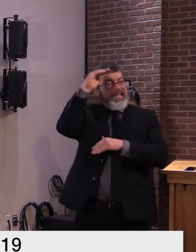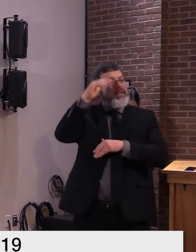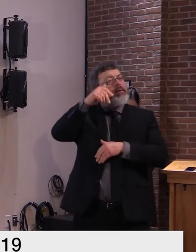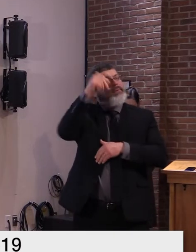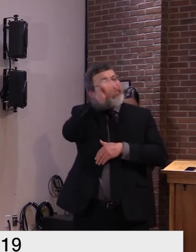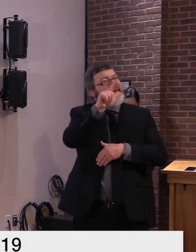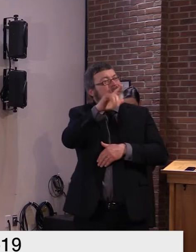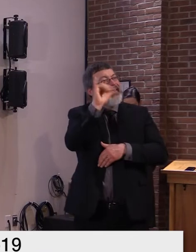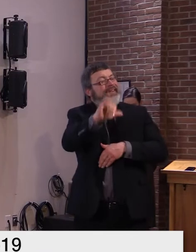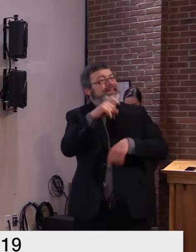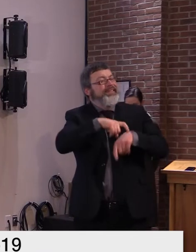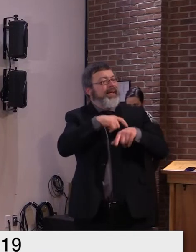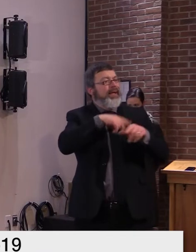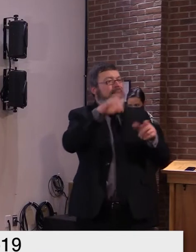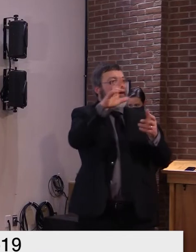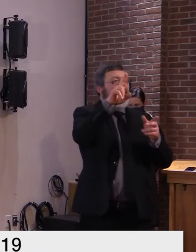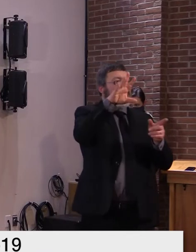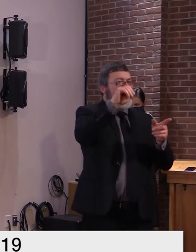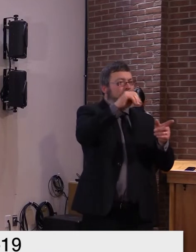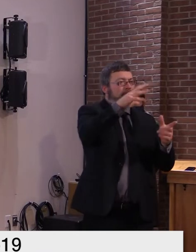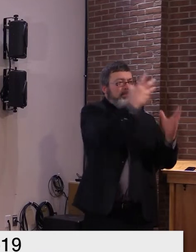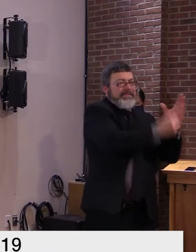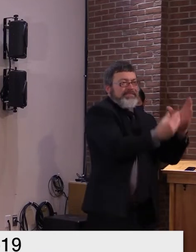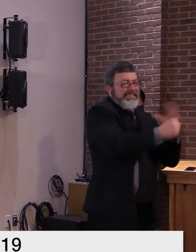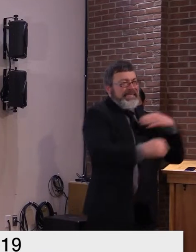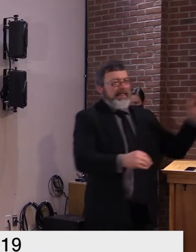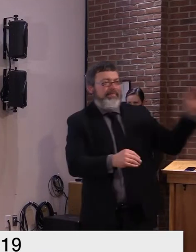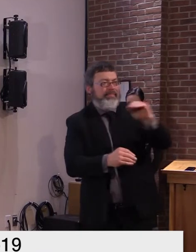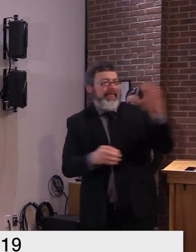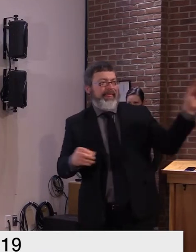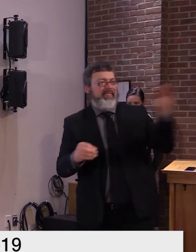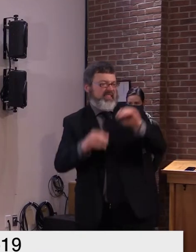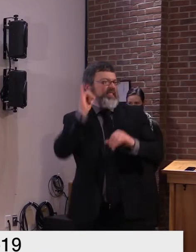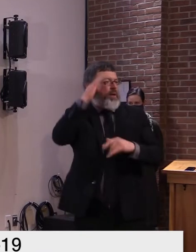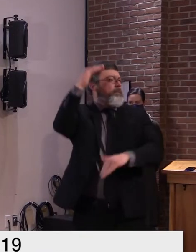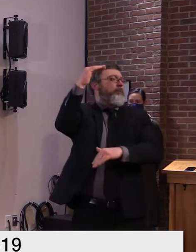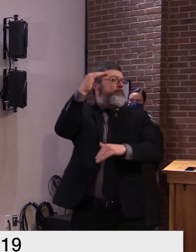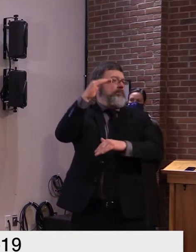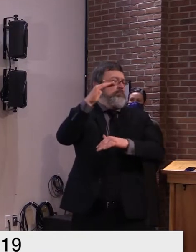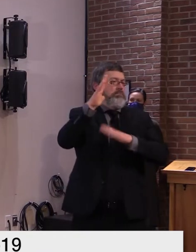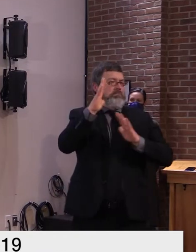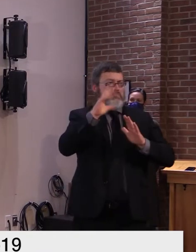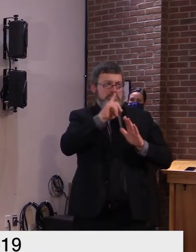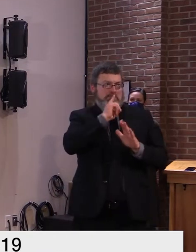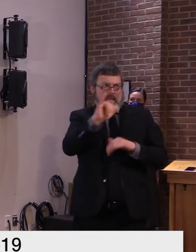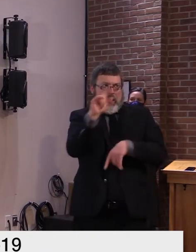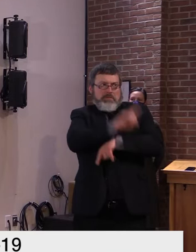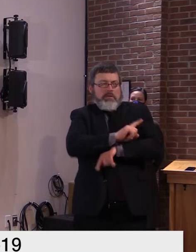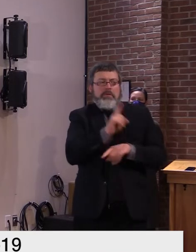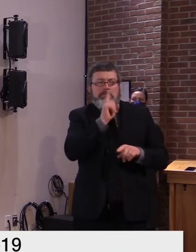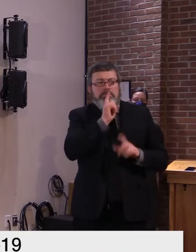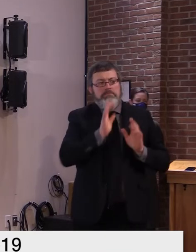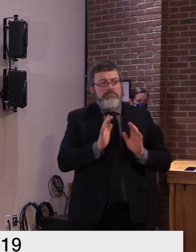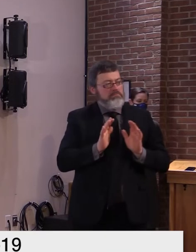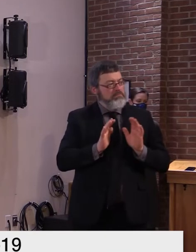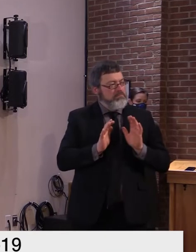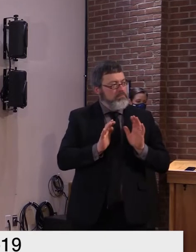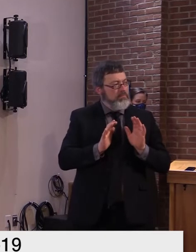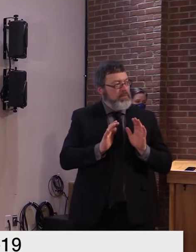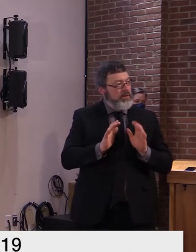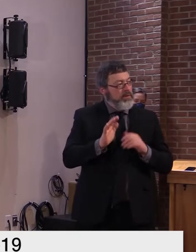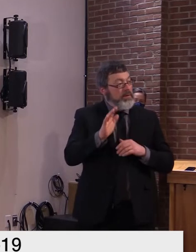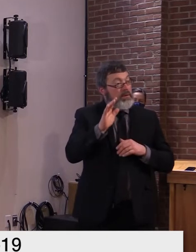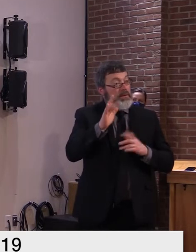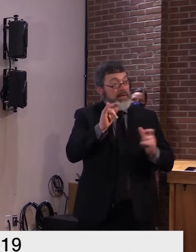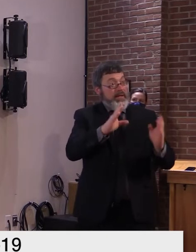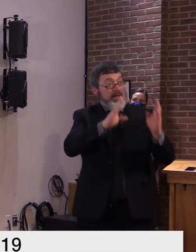center's reporting and other late reports that came in we have been pretty much in a stable pattern over these number